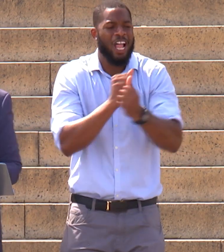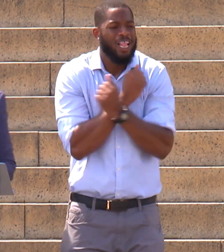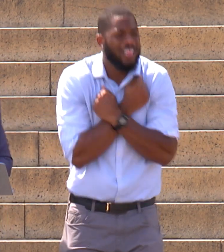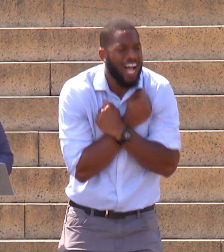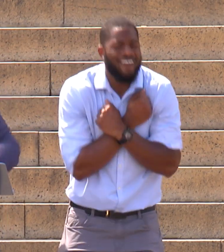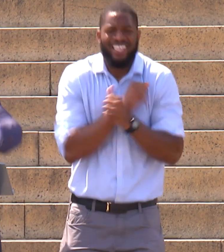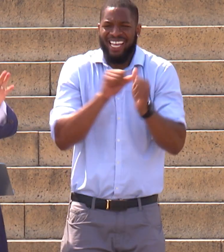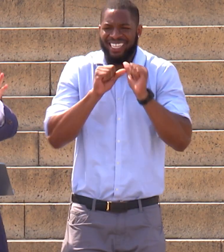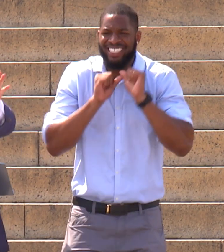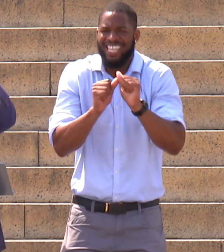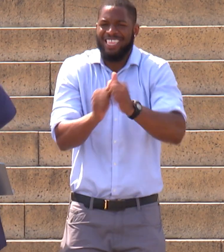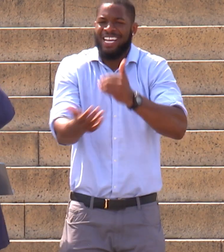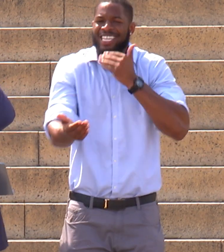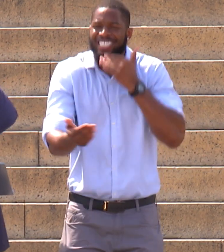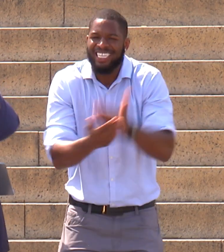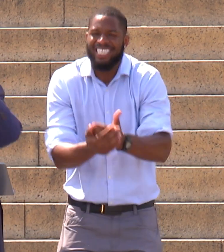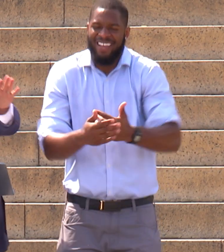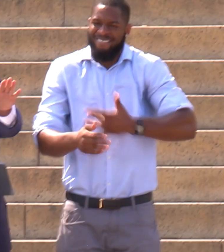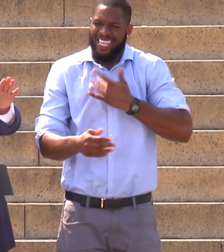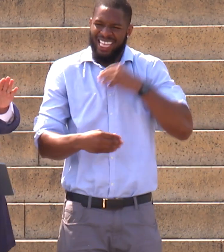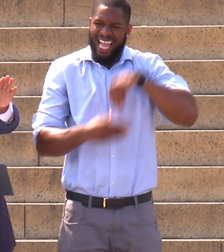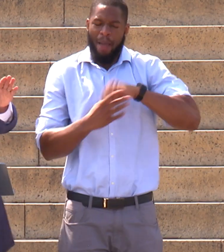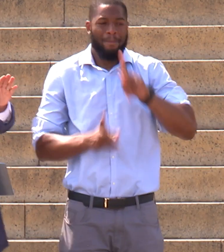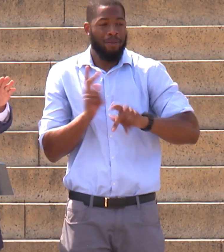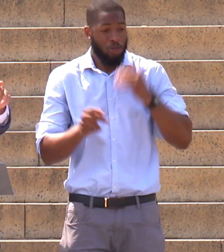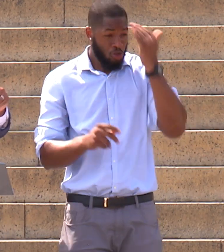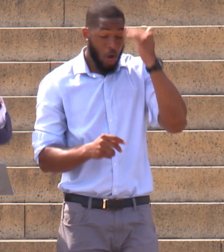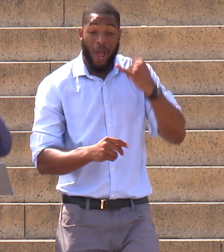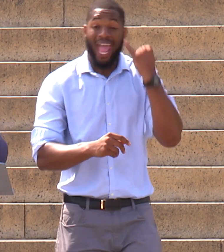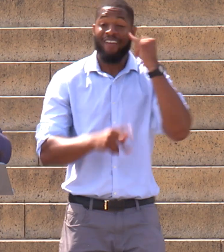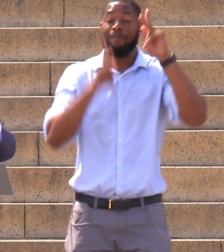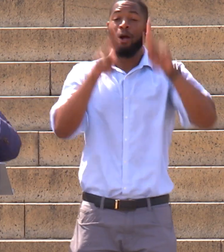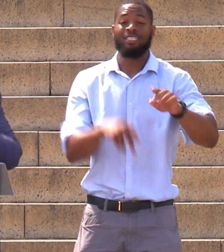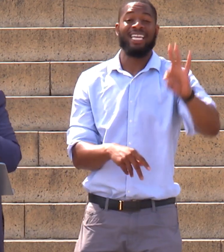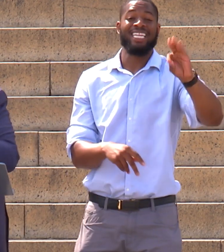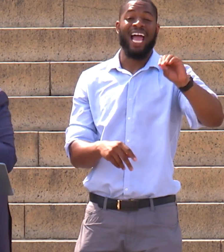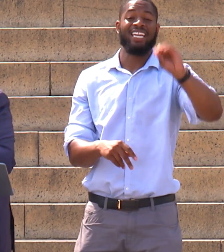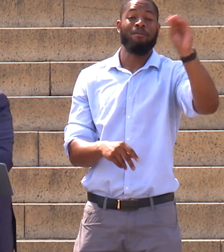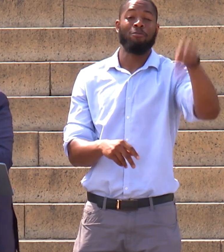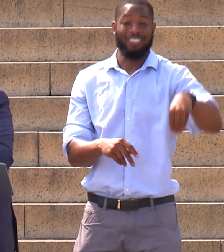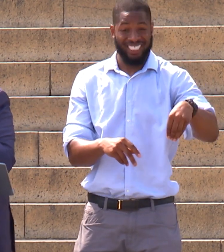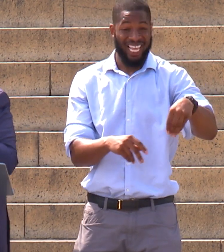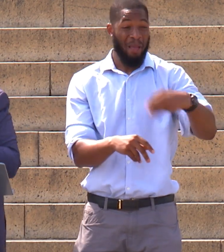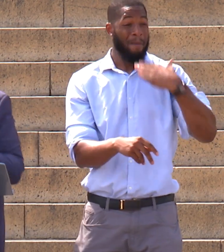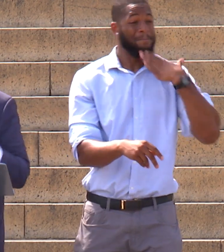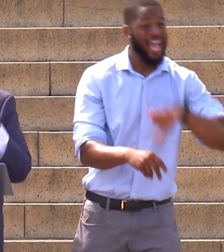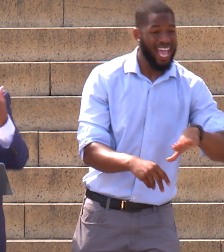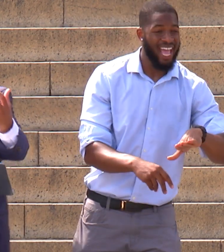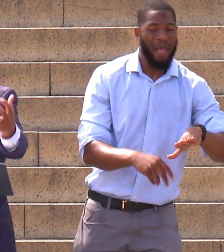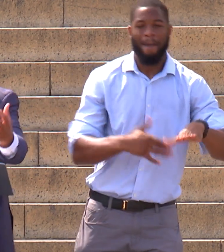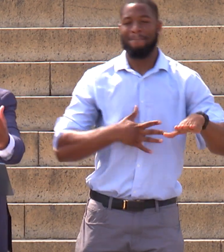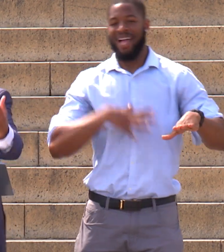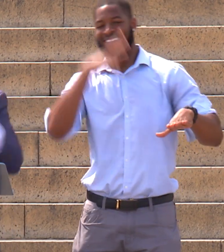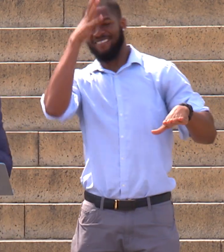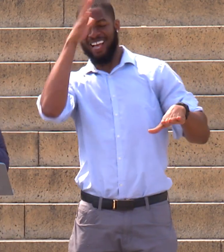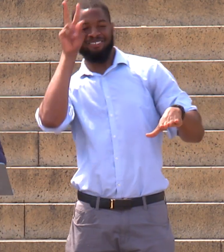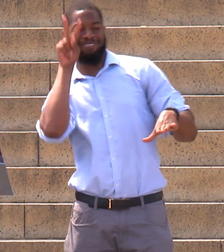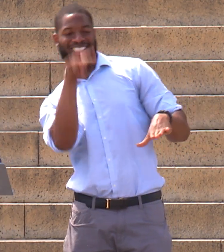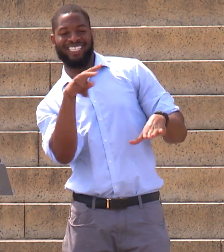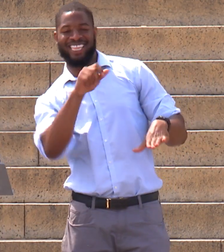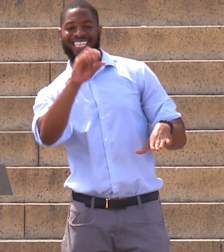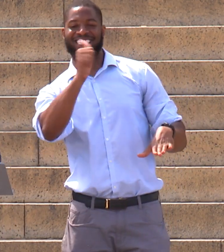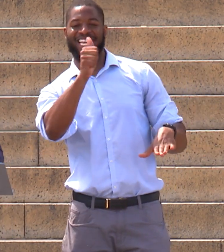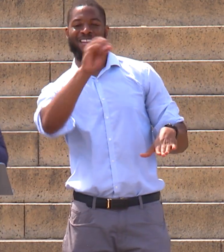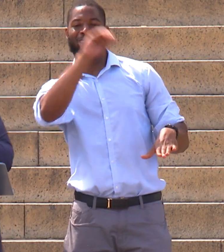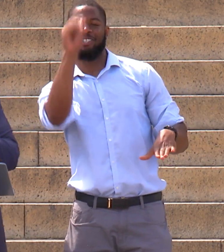in people. In fact, if somebody was 90% bad, Dad would focus on the 10% good and work to extract